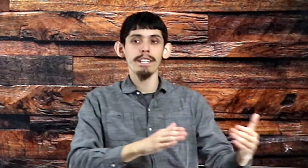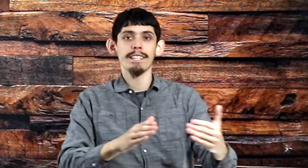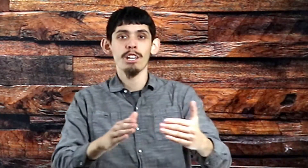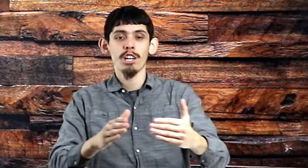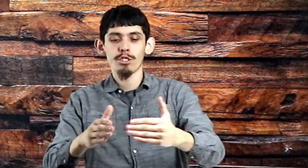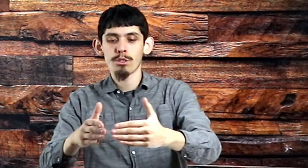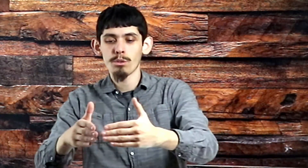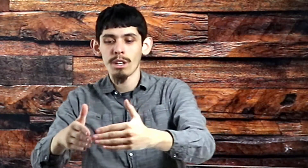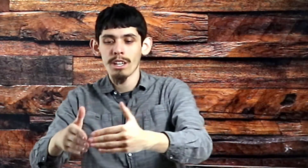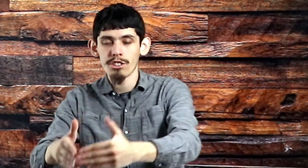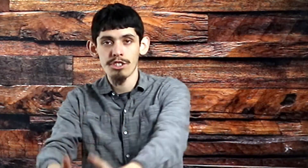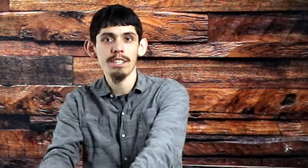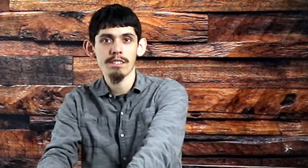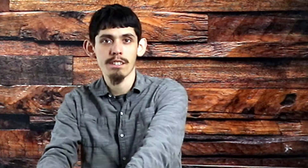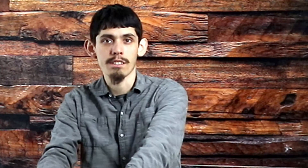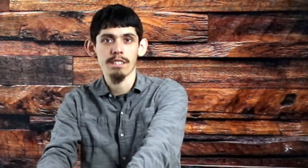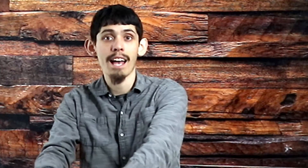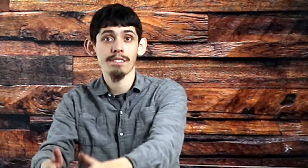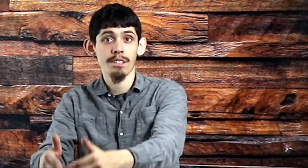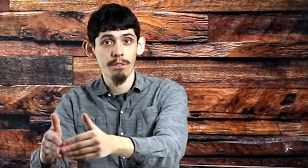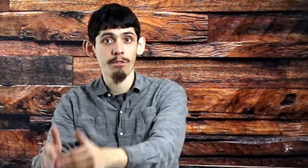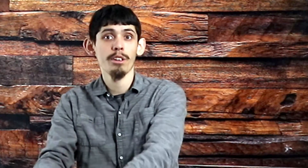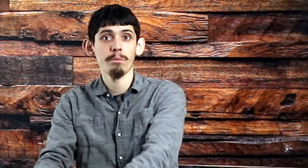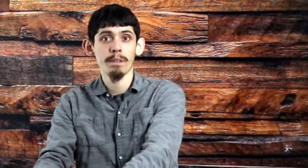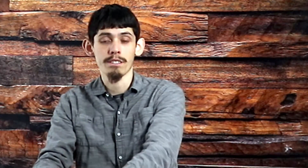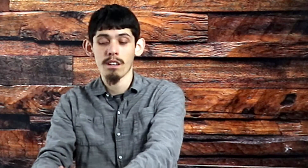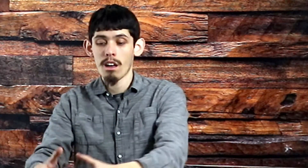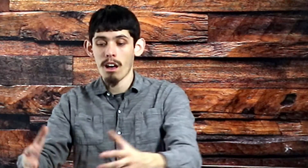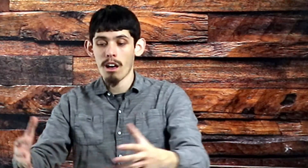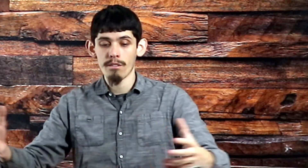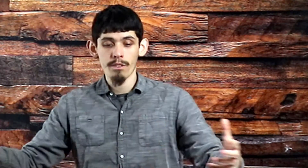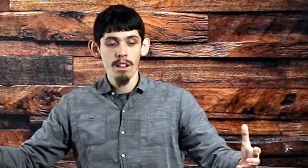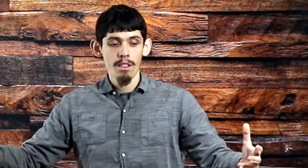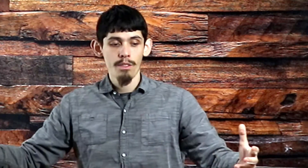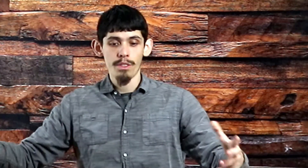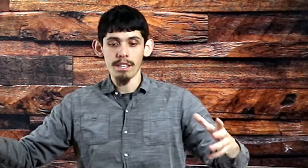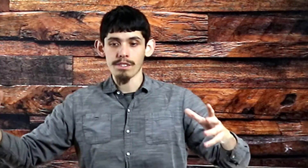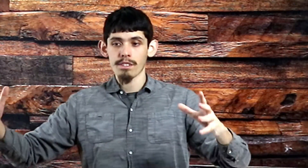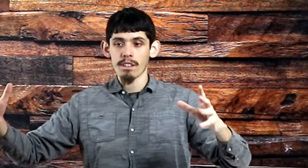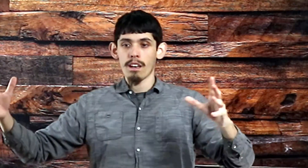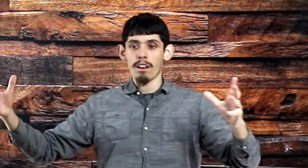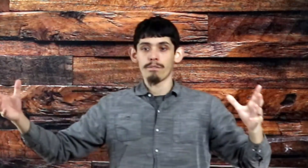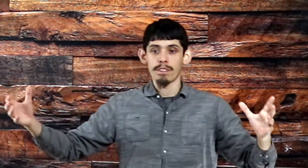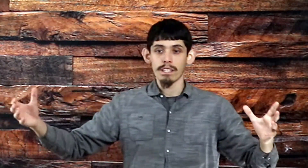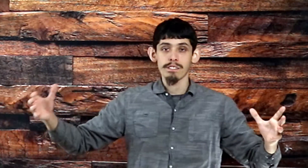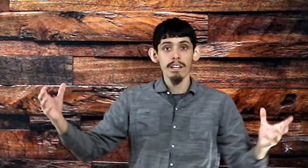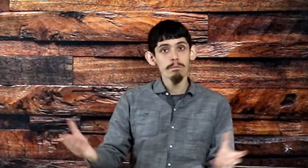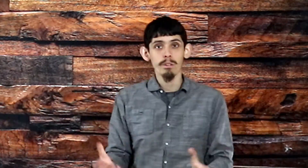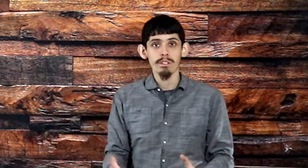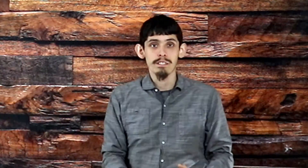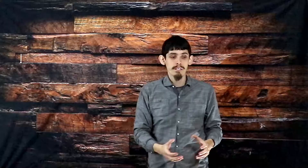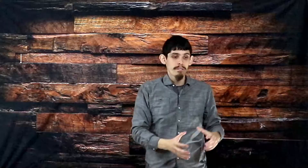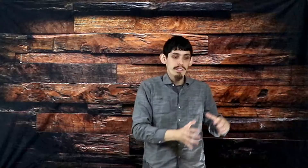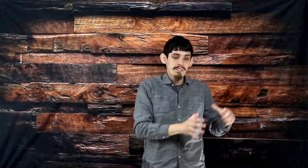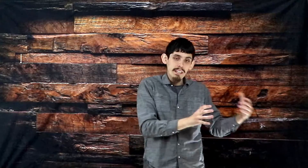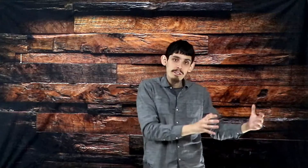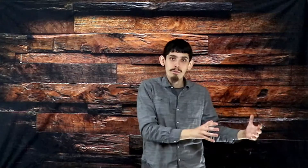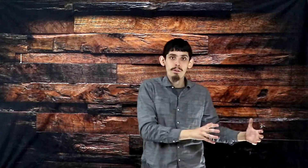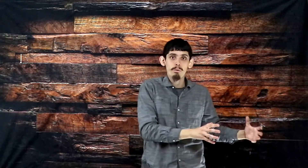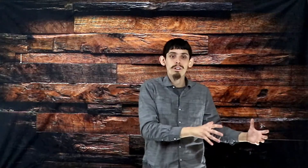to Jesus as the fulfillment of these ceremonies. The sanctuary was